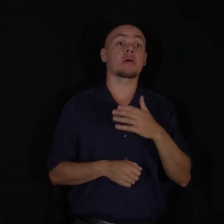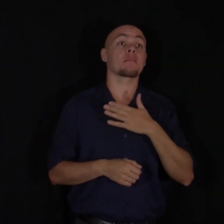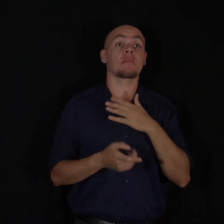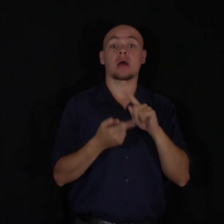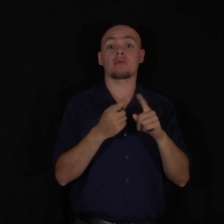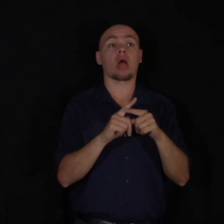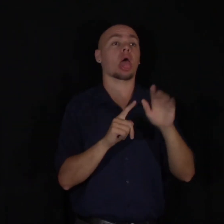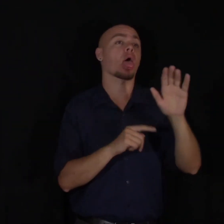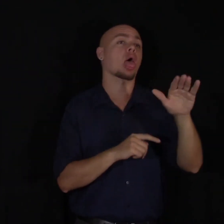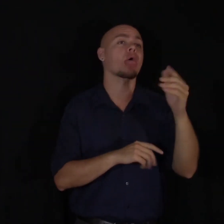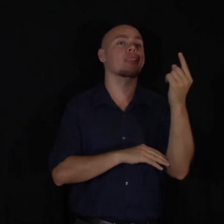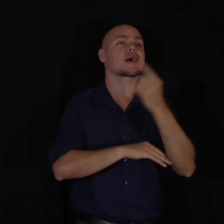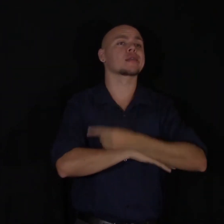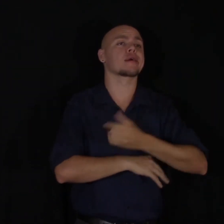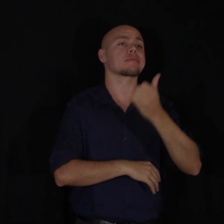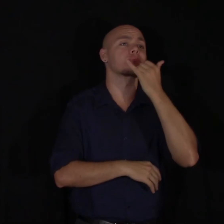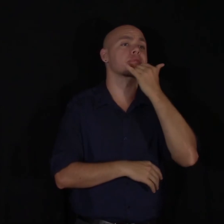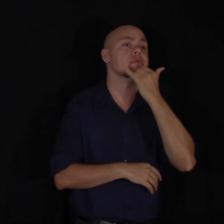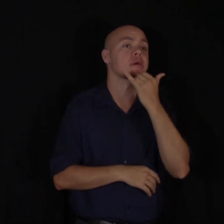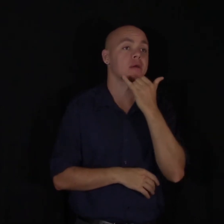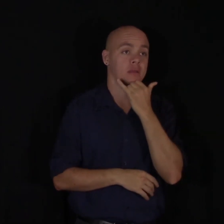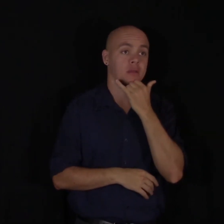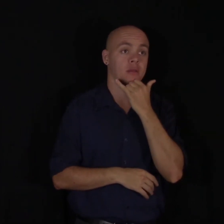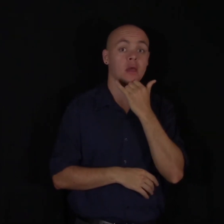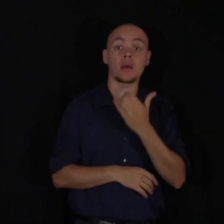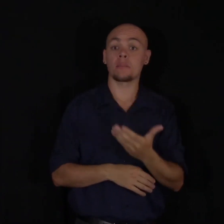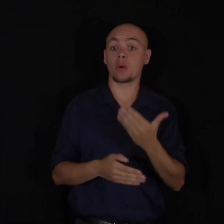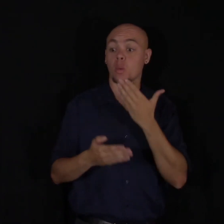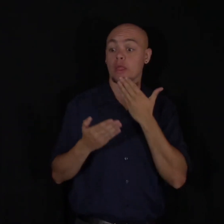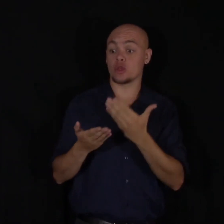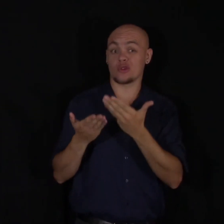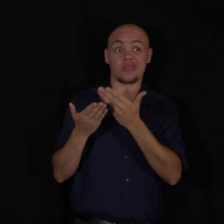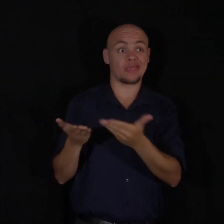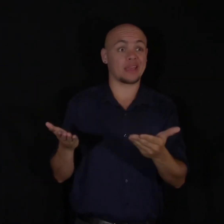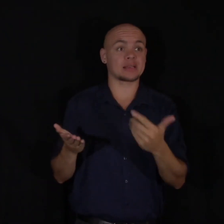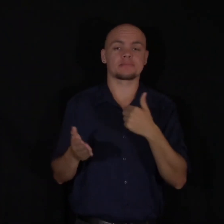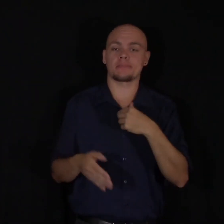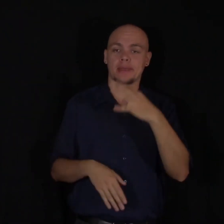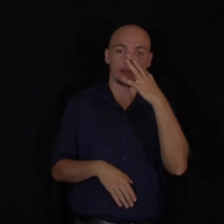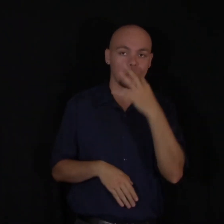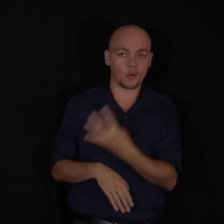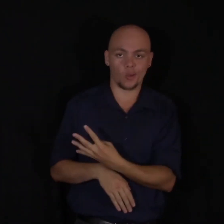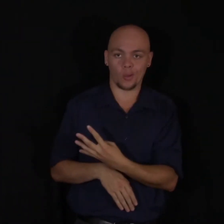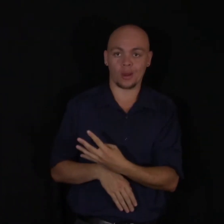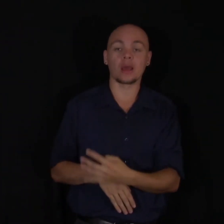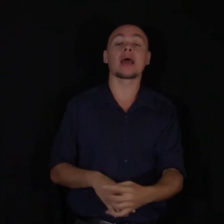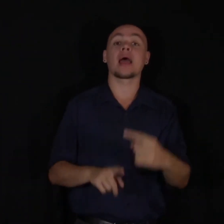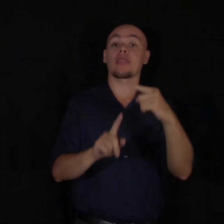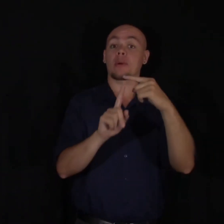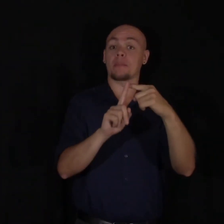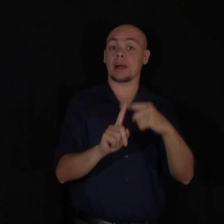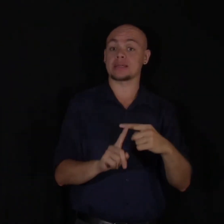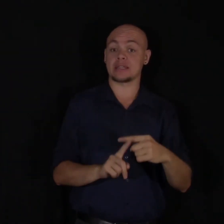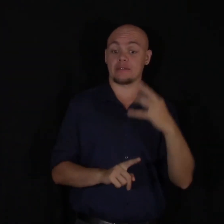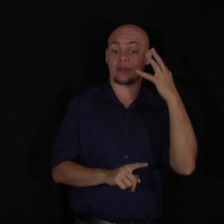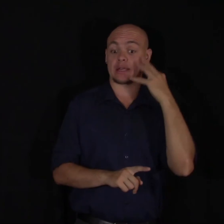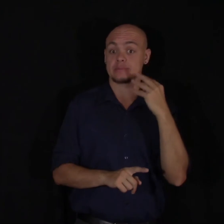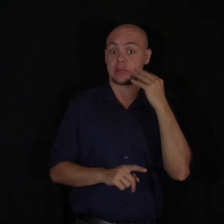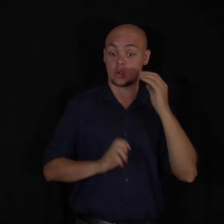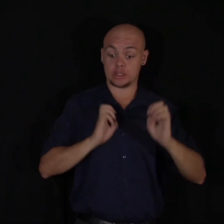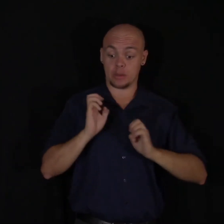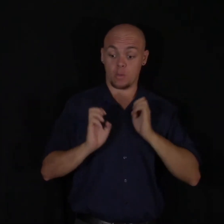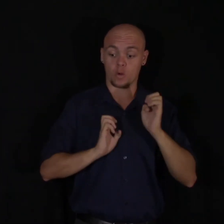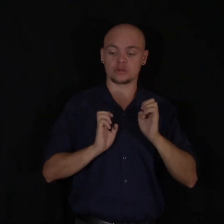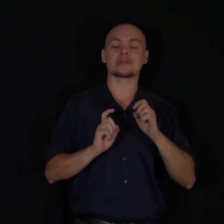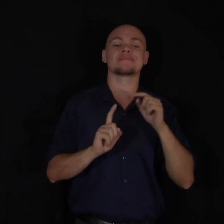what went wrong in the day, rather than actually what went well. And the more we experience positive emotions, the more we are able to